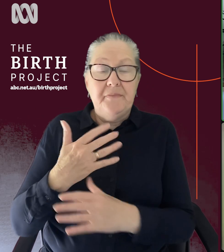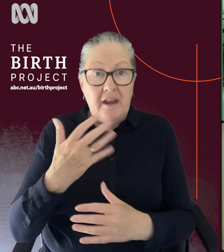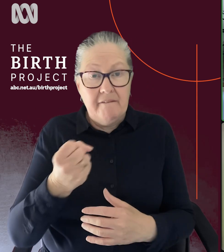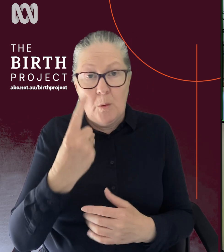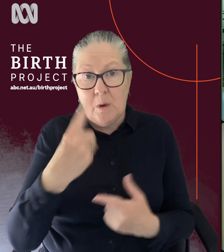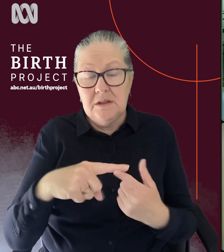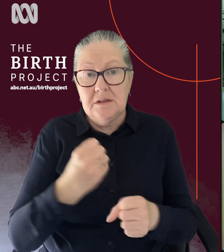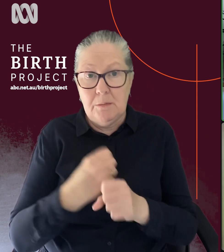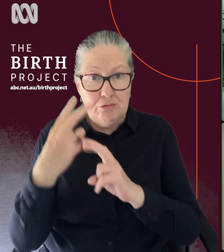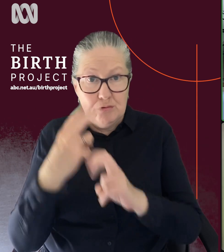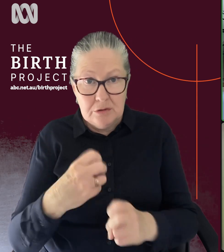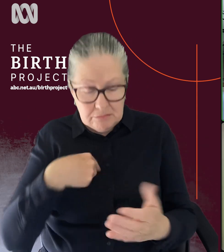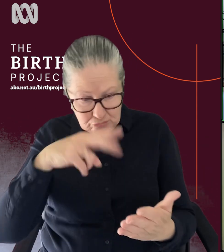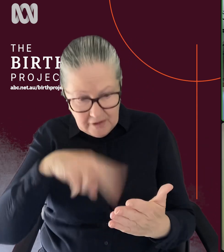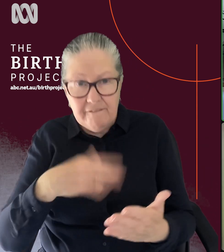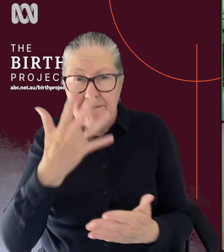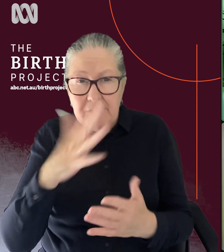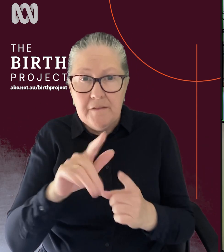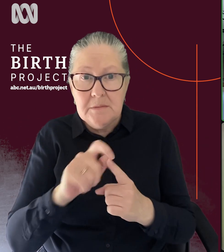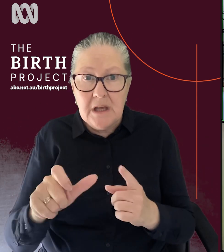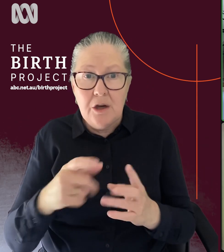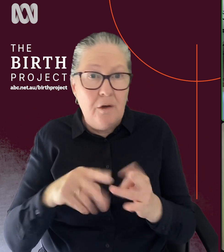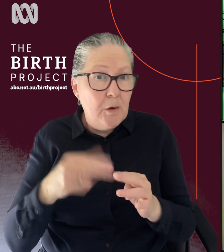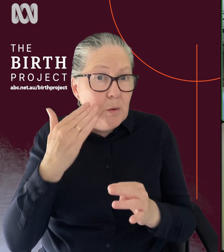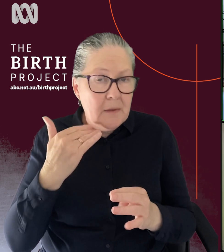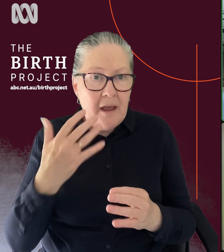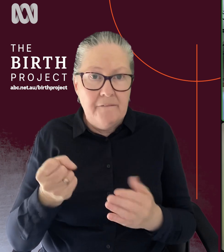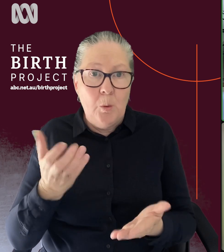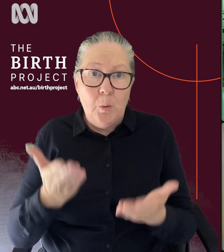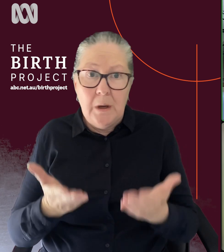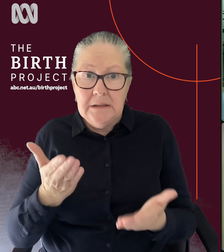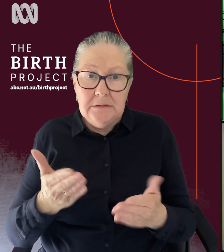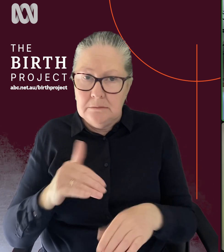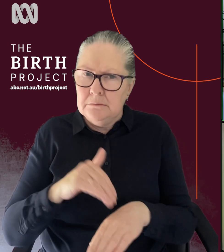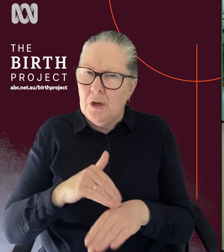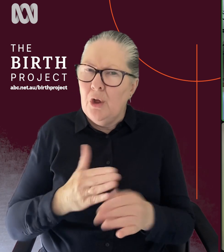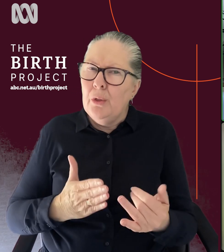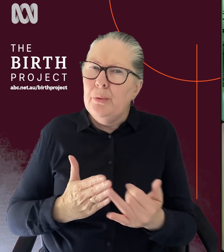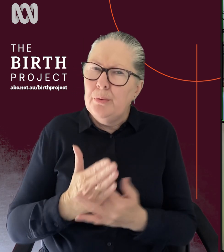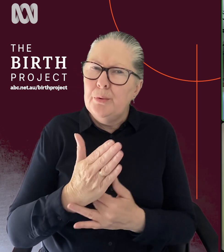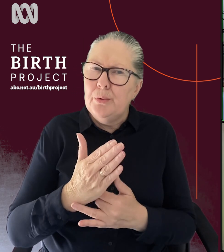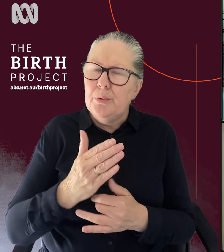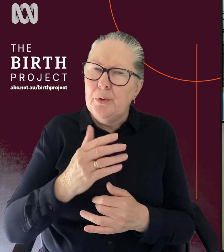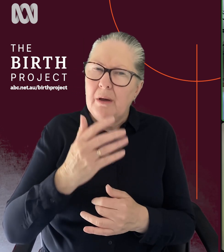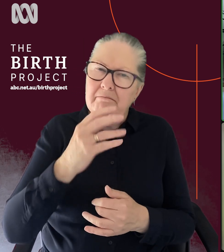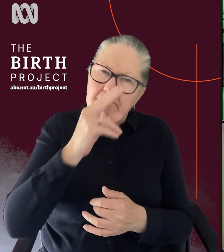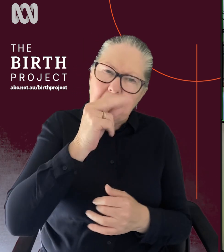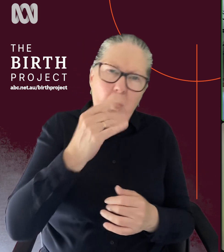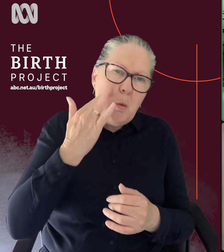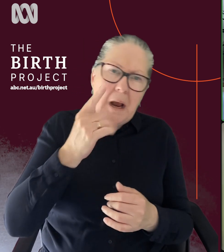research we, we read was that over 50% of women are now experiencing weight issues during their reproductive years, but those women experience at least